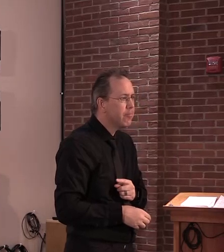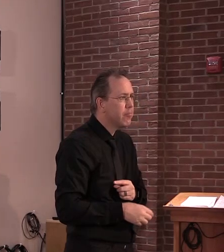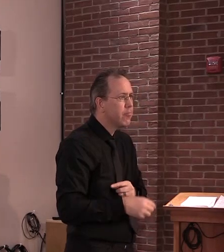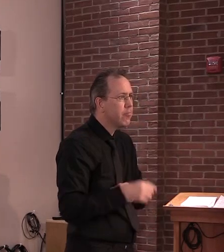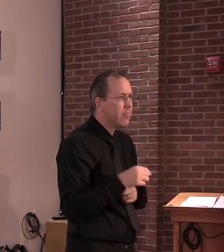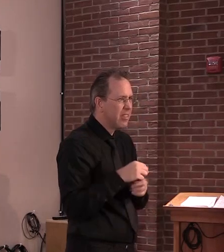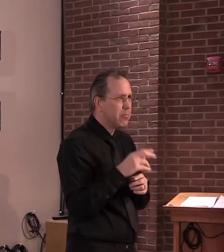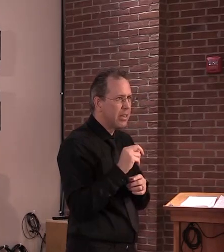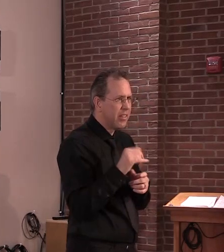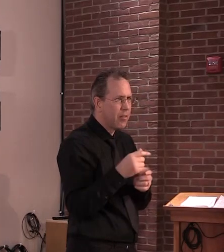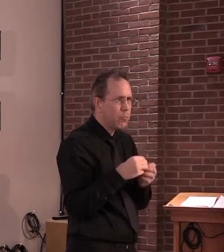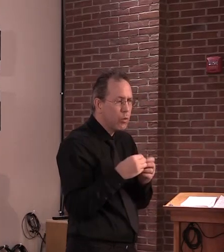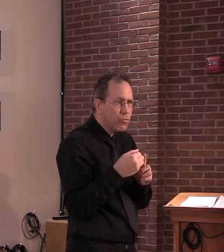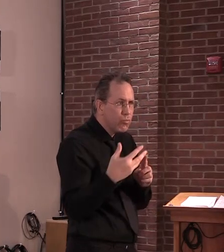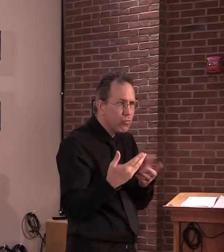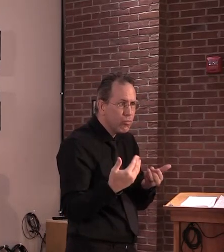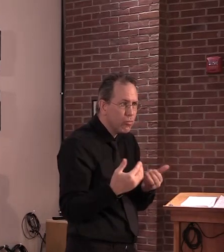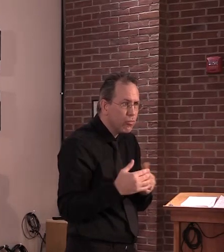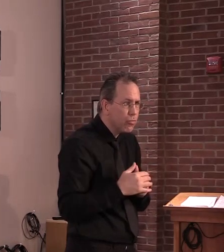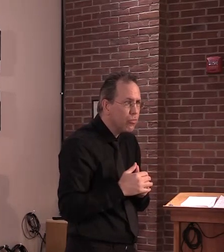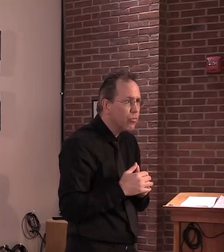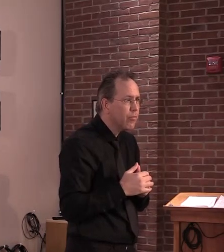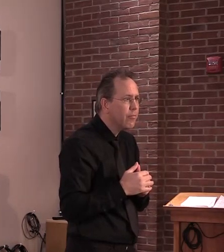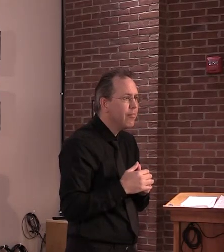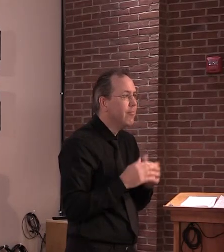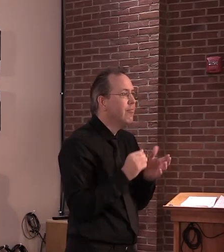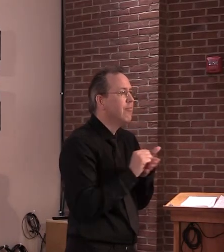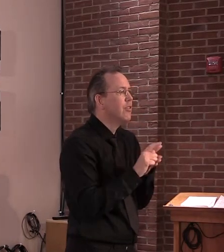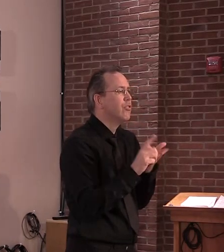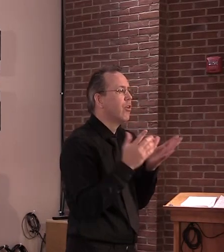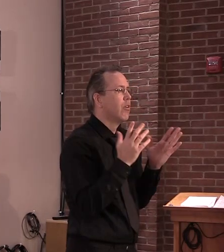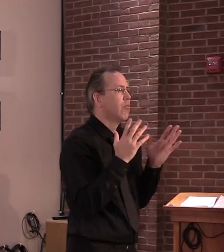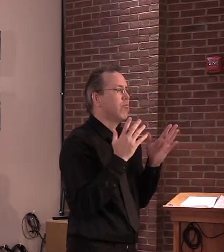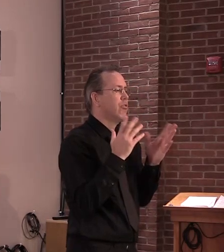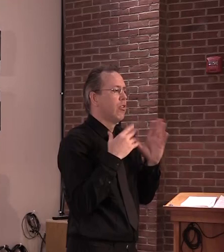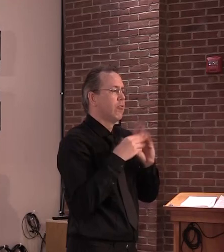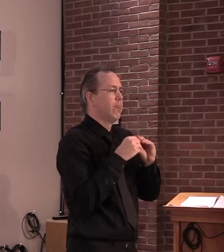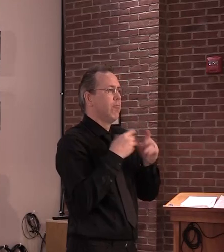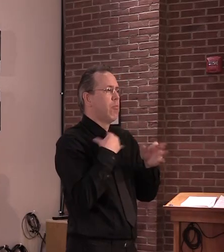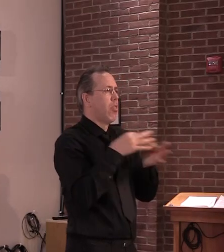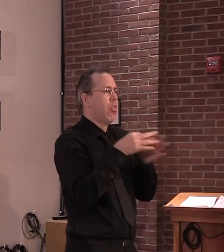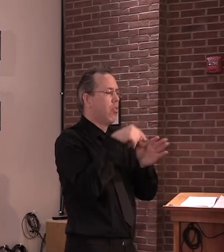Okay. That's all I know. along those lines...